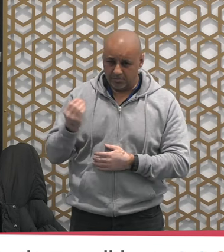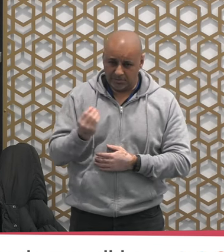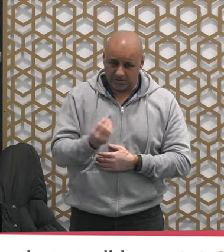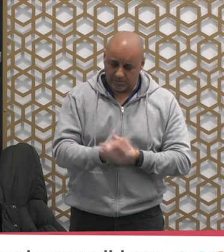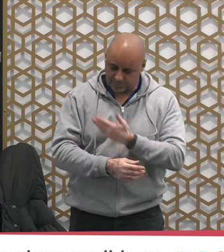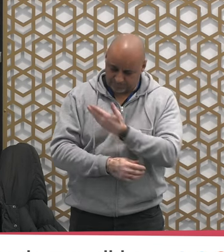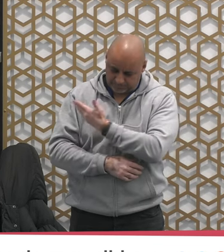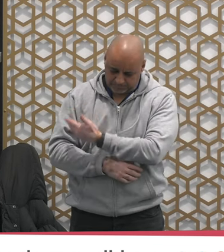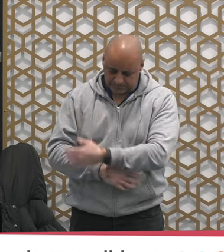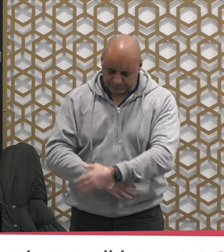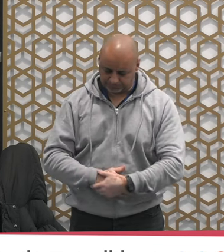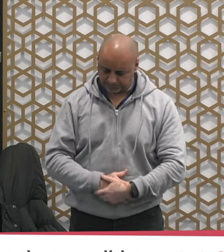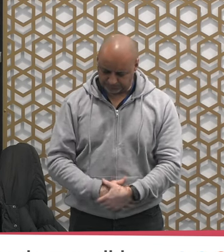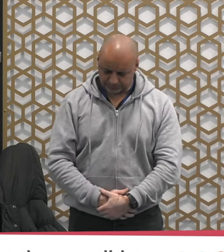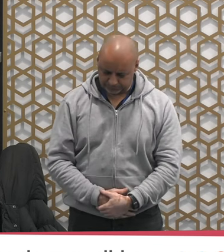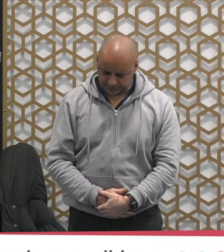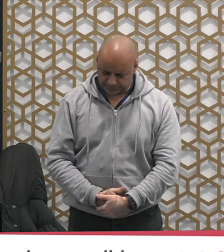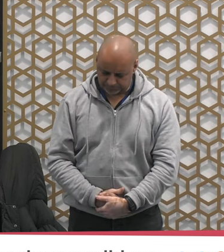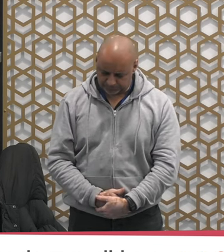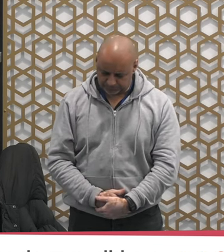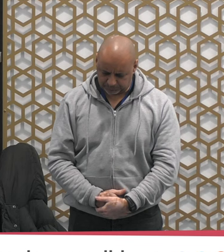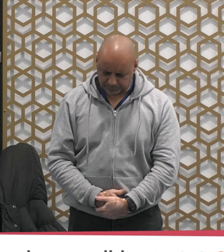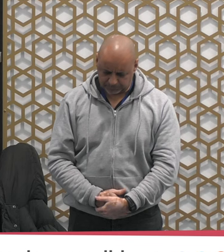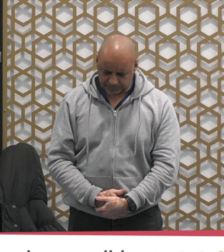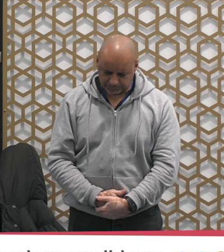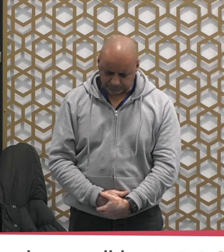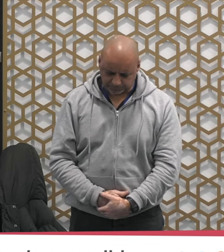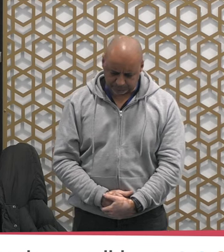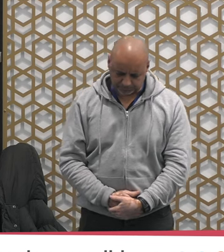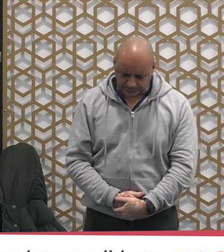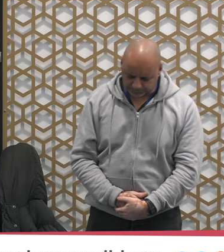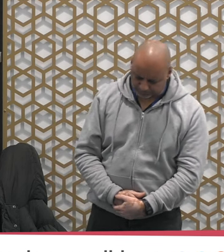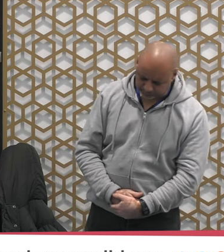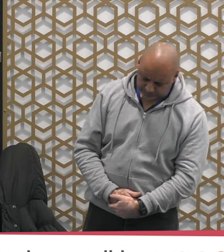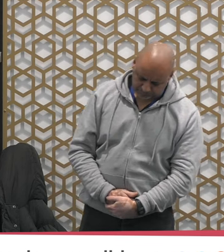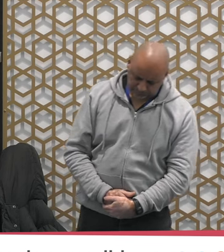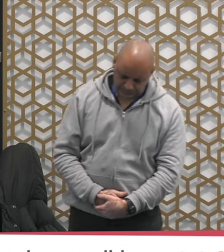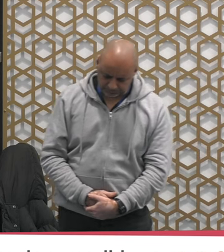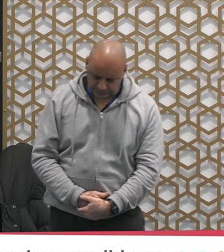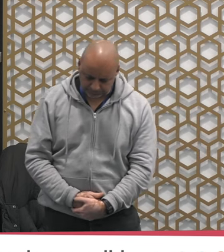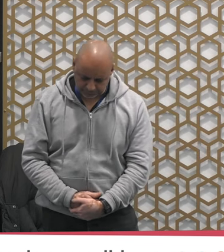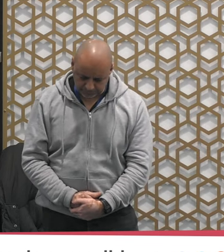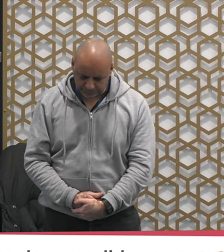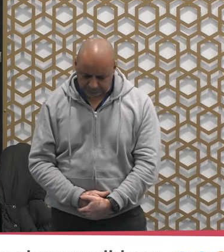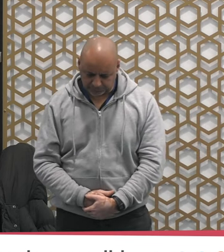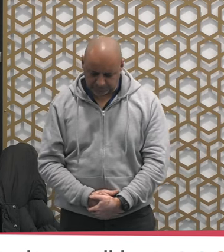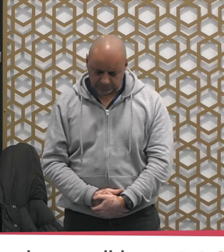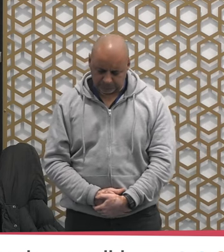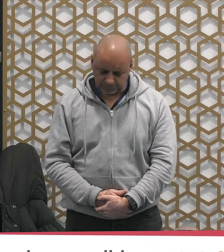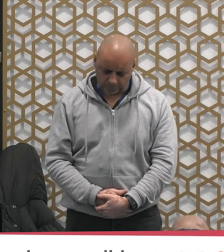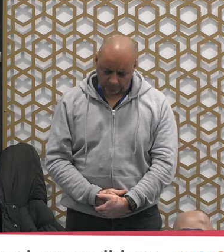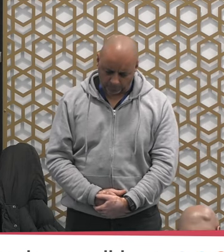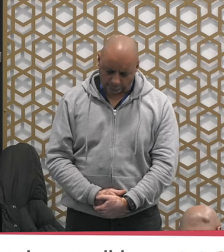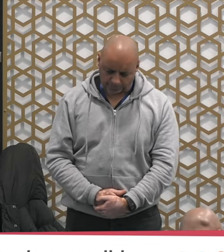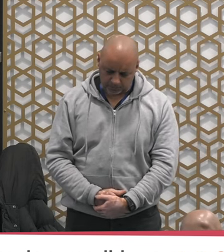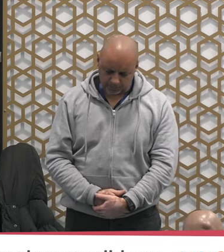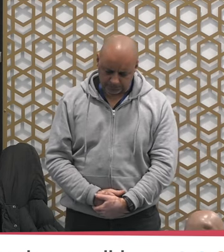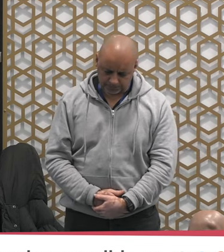salli ala Muhammad wa ala ali Muhammad wa barik wa salli alayh rabbana atina fi al-dunya hasana wa fi al-akhir hasana wa qina ar-bana